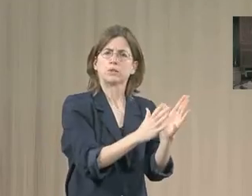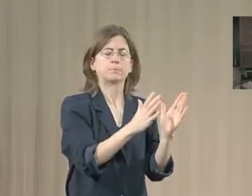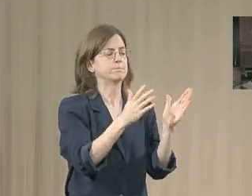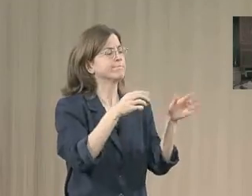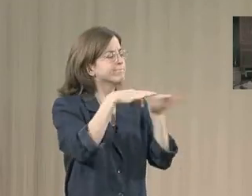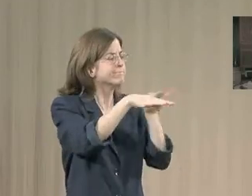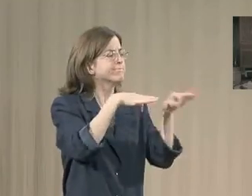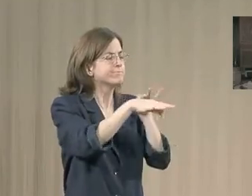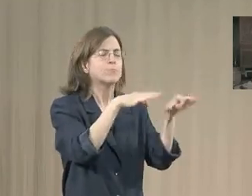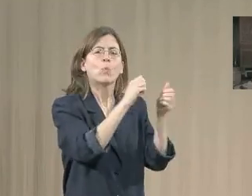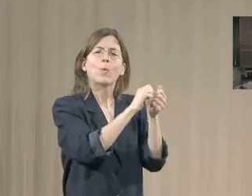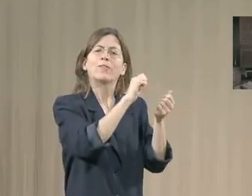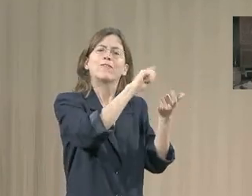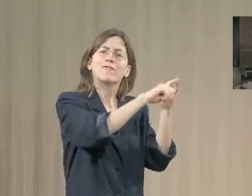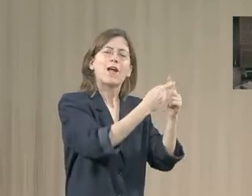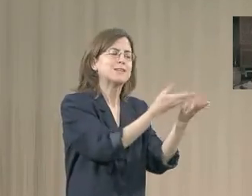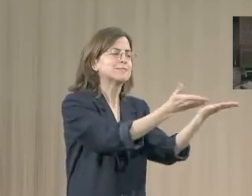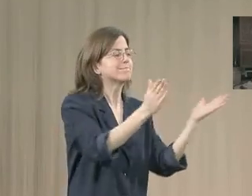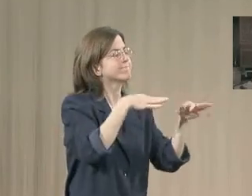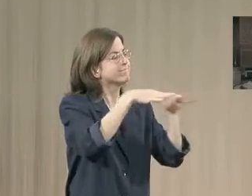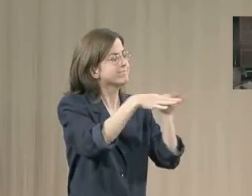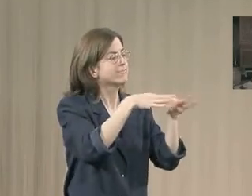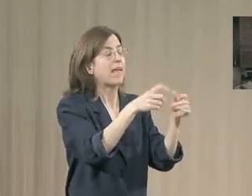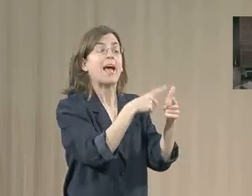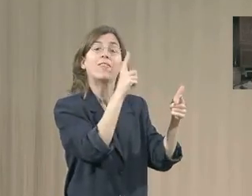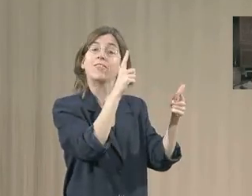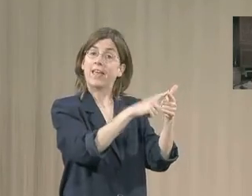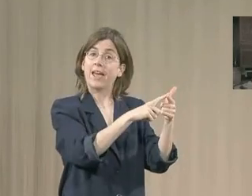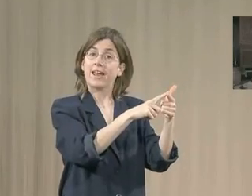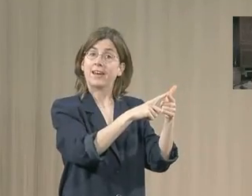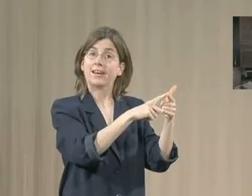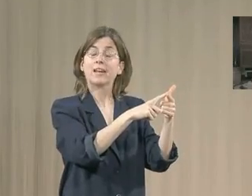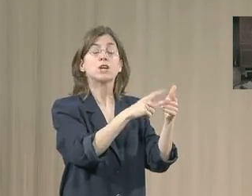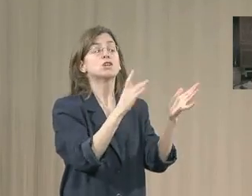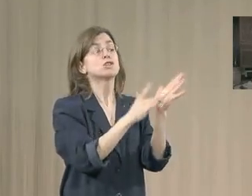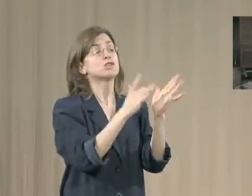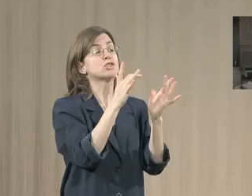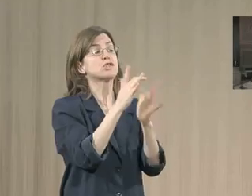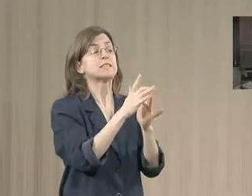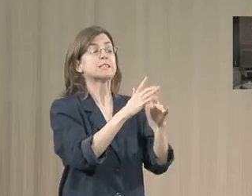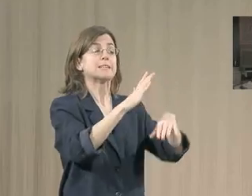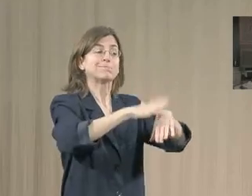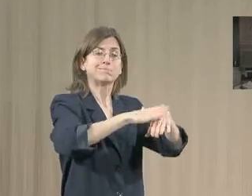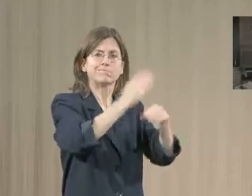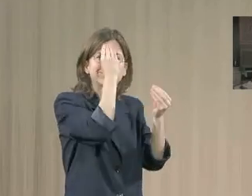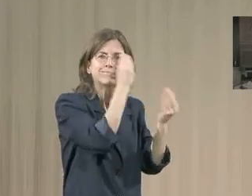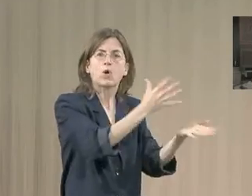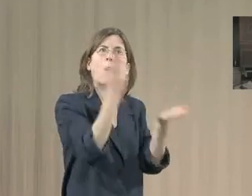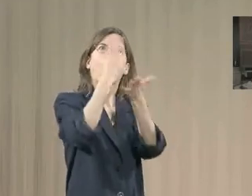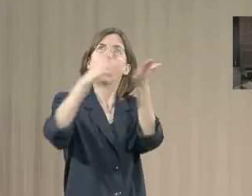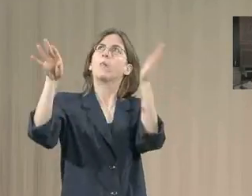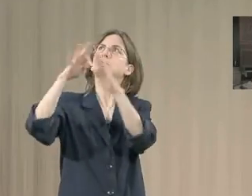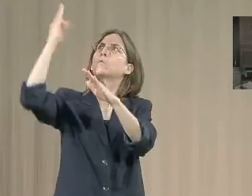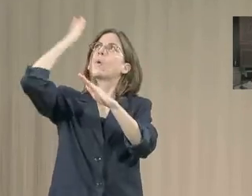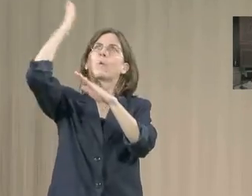of the discussion with his friends, Jesus foretells the wondrous coming of the Holy Spirit.